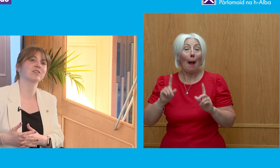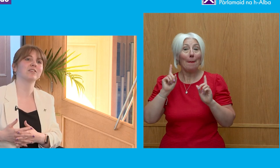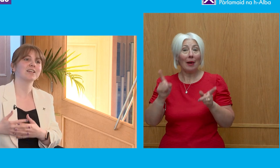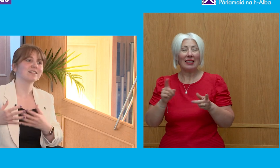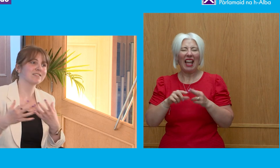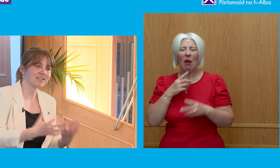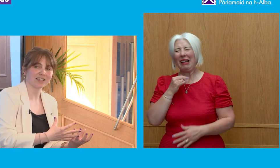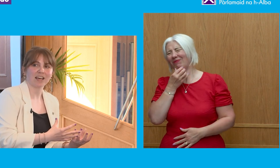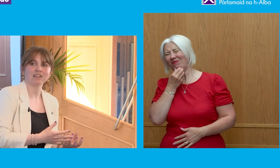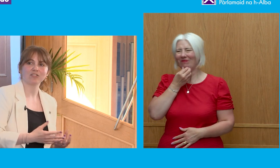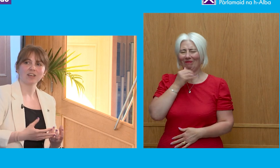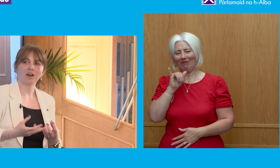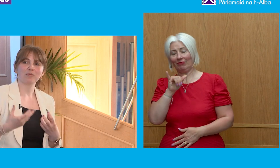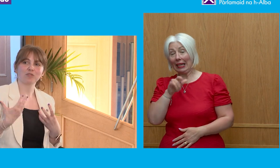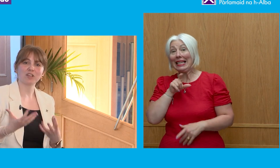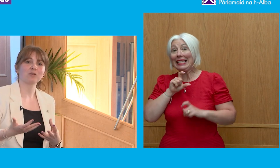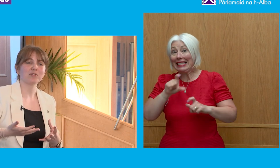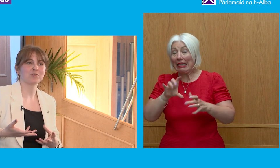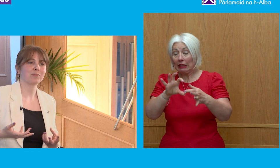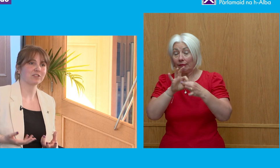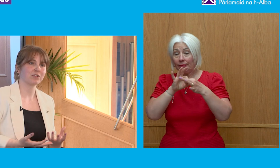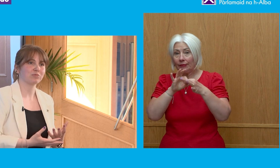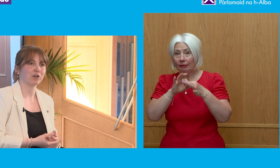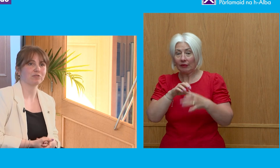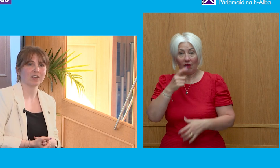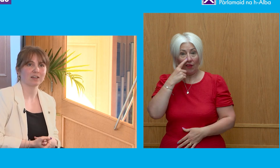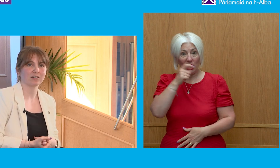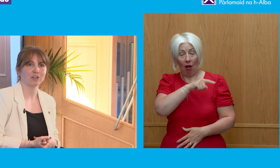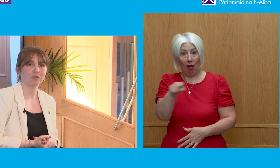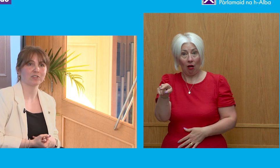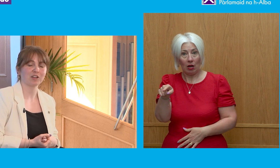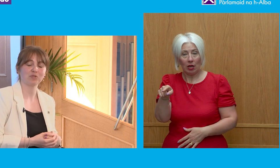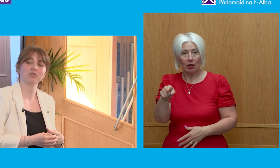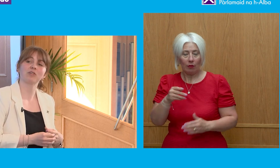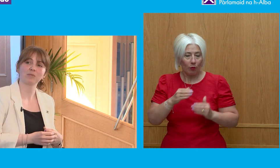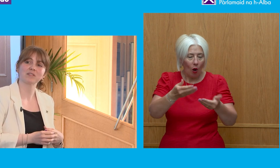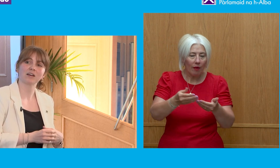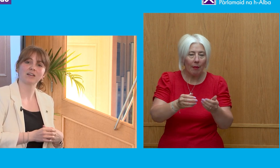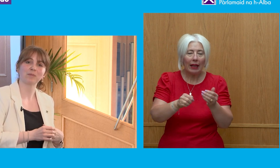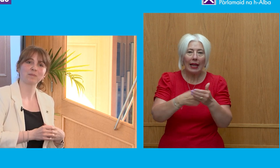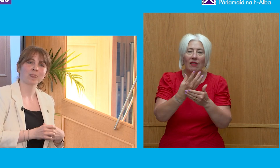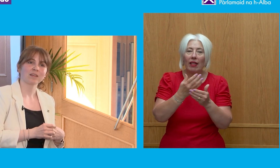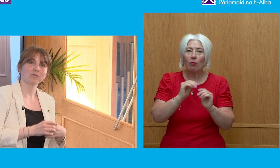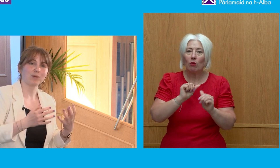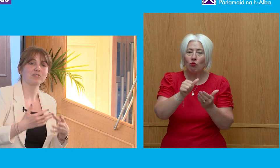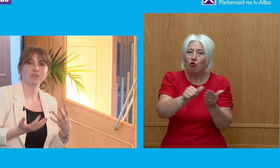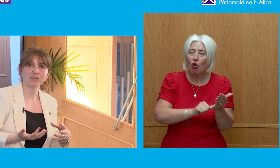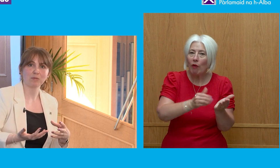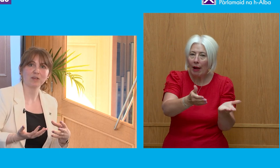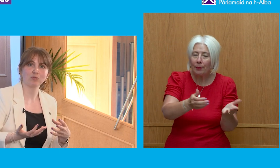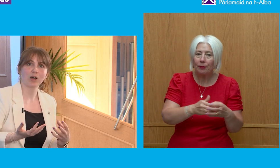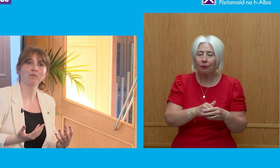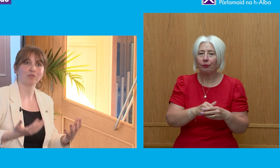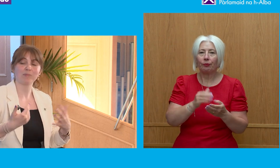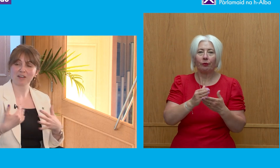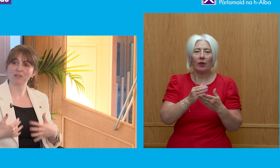really skeptical, still engage. So for young people, especially we're offering a lot of development programs, especially for those